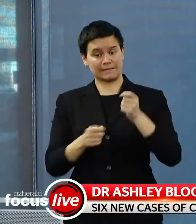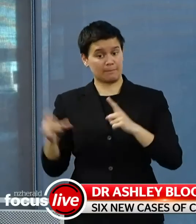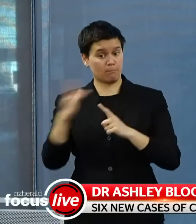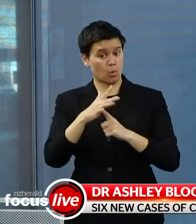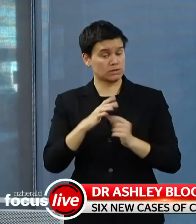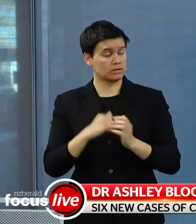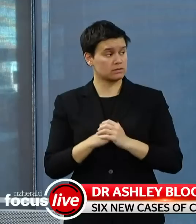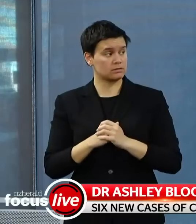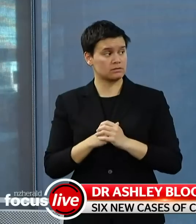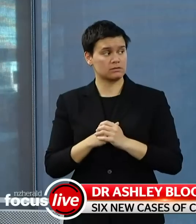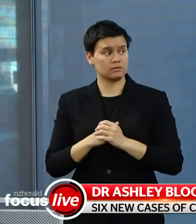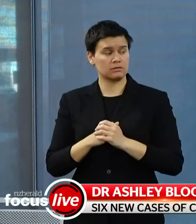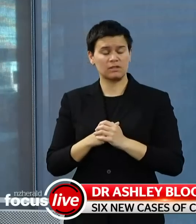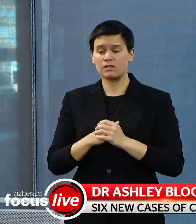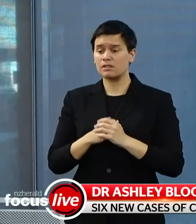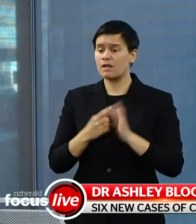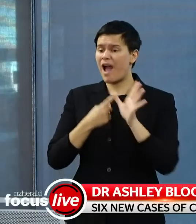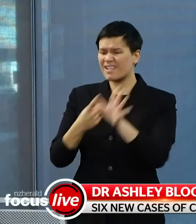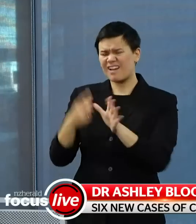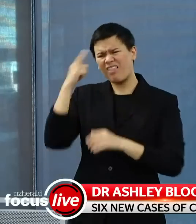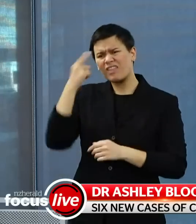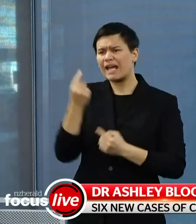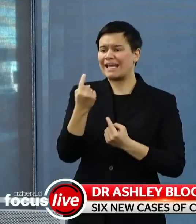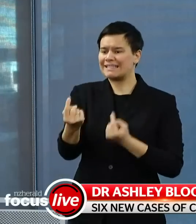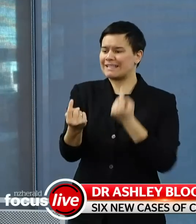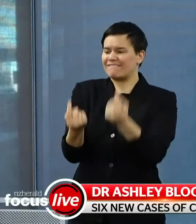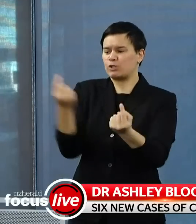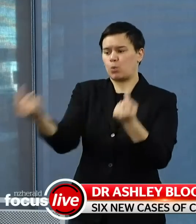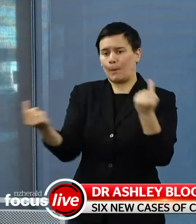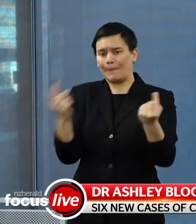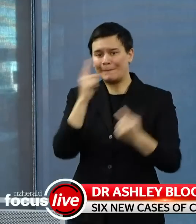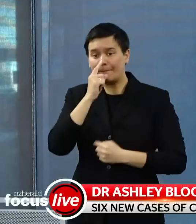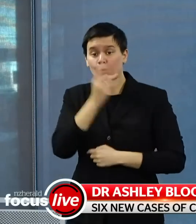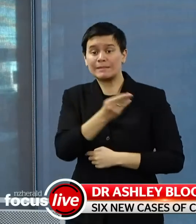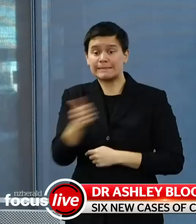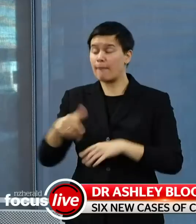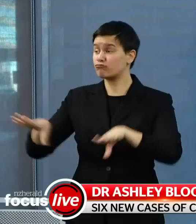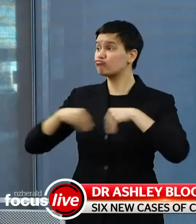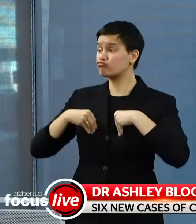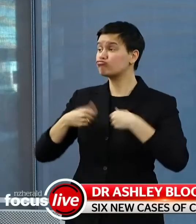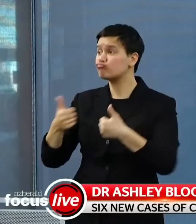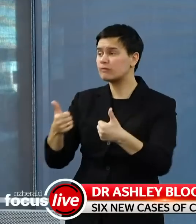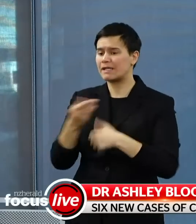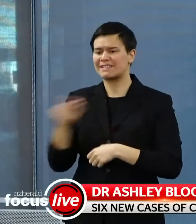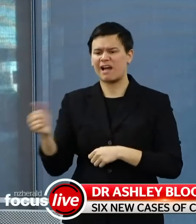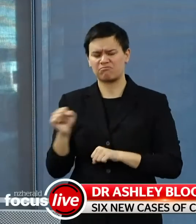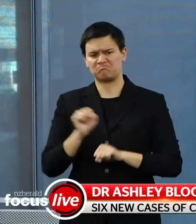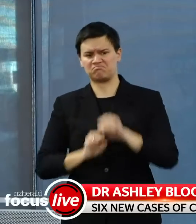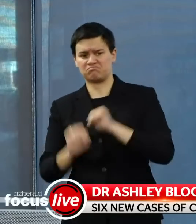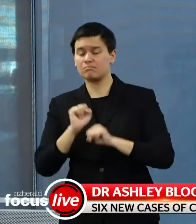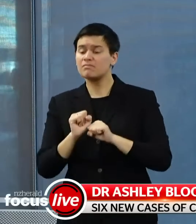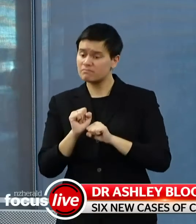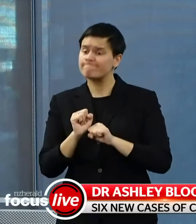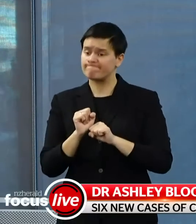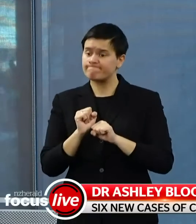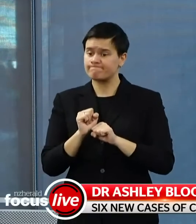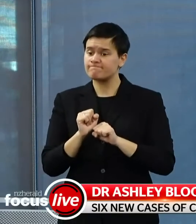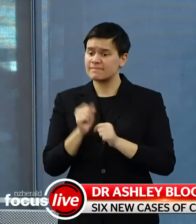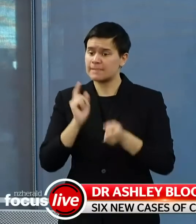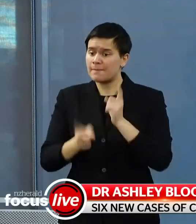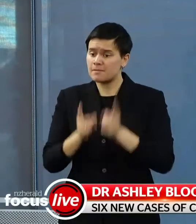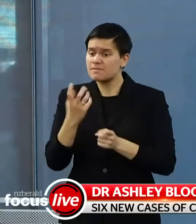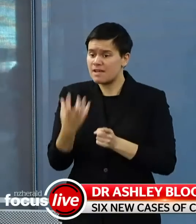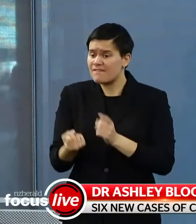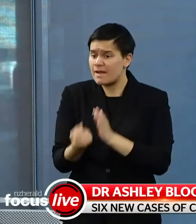uh, only individuals will have reasons, and for the same reasons that sometimes people, uh, do or don't, um, undertake a diagnostic or a